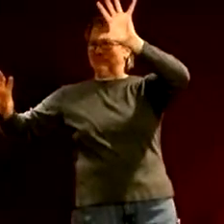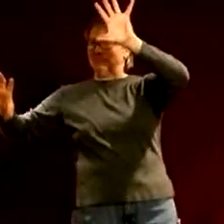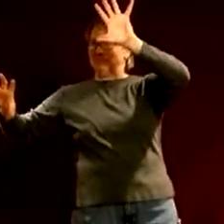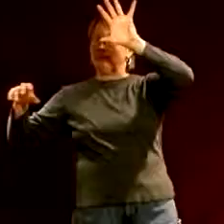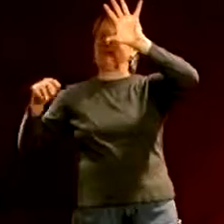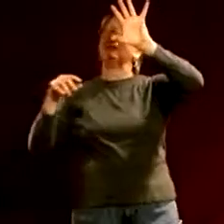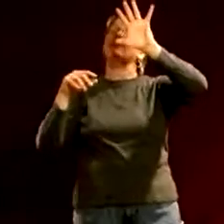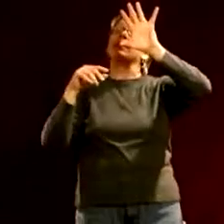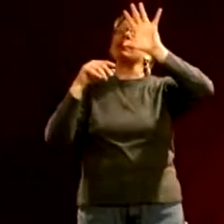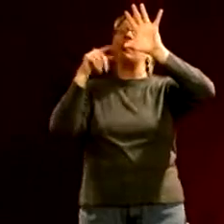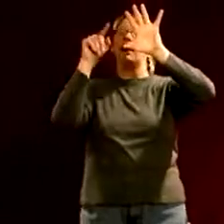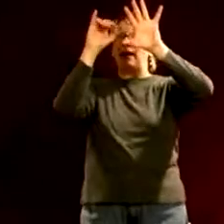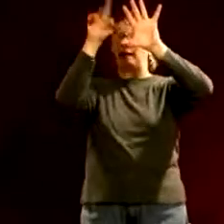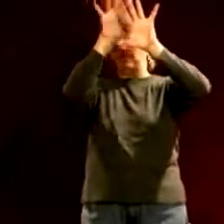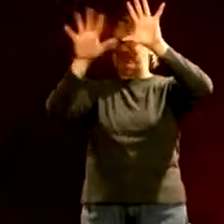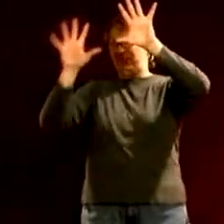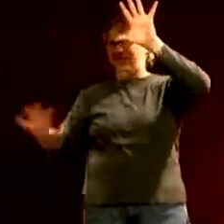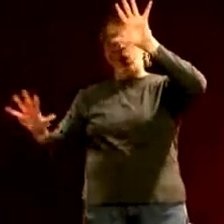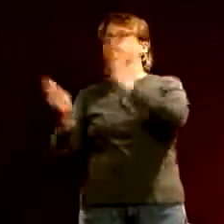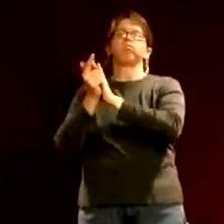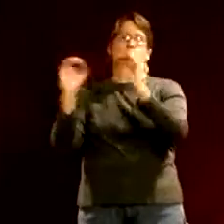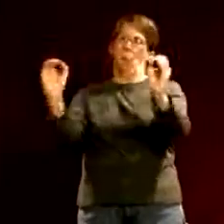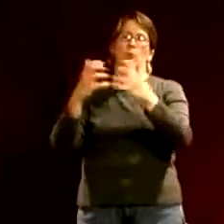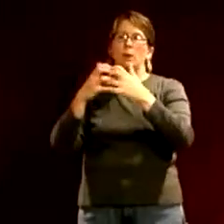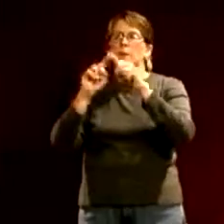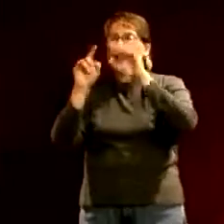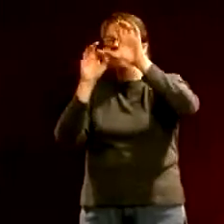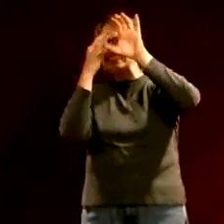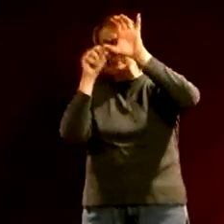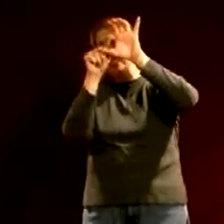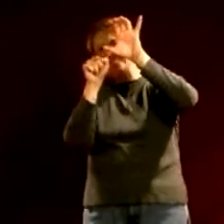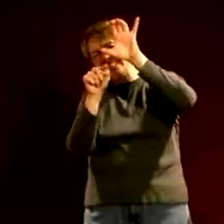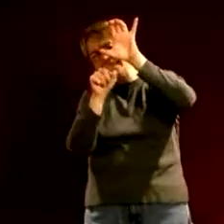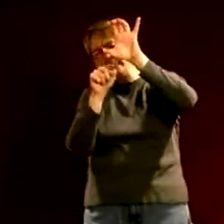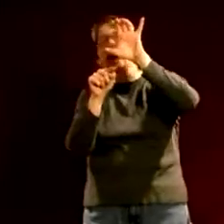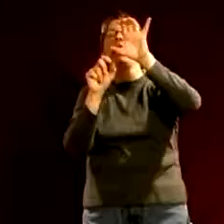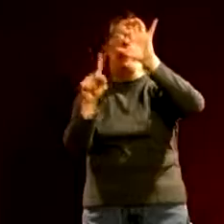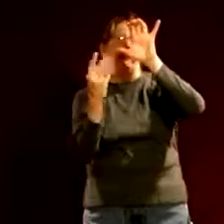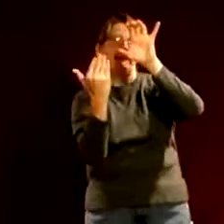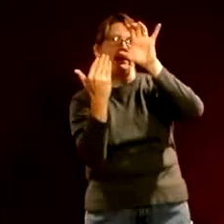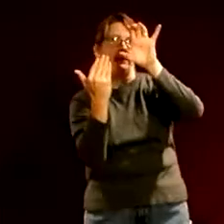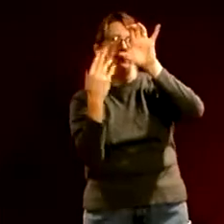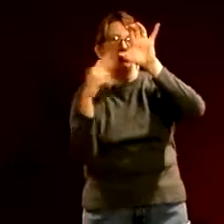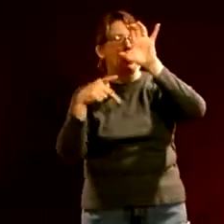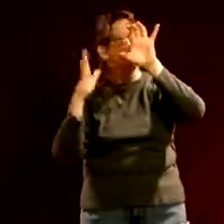to not always obey those rules and they come flying by you and that's very frustrating within the Boundary Waters themselves you can't actually have any